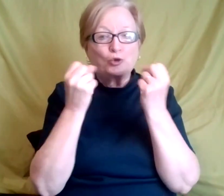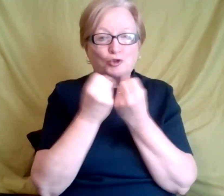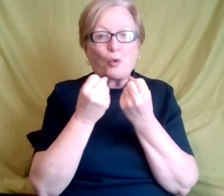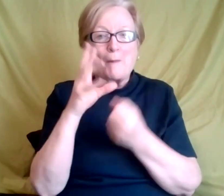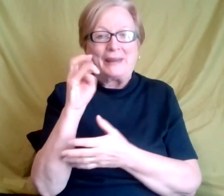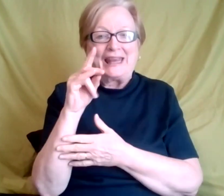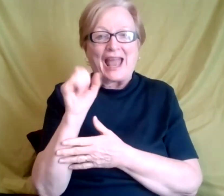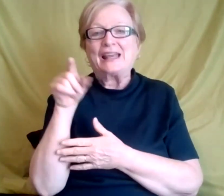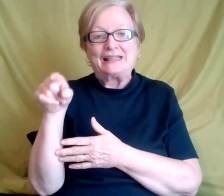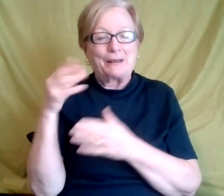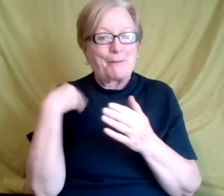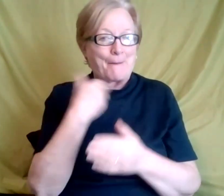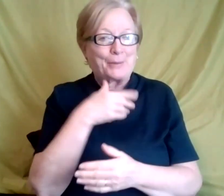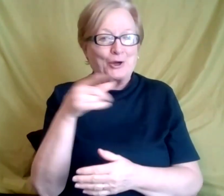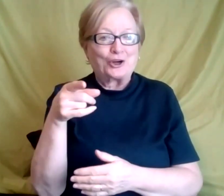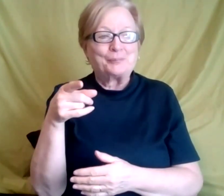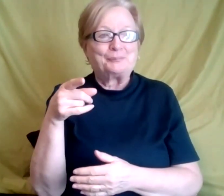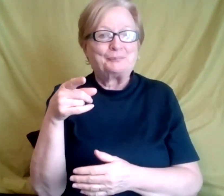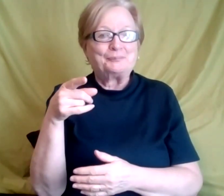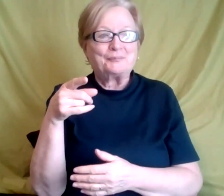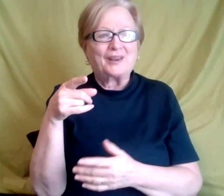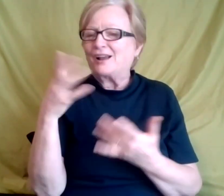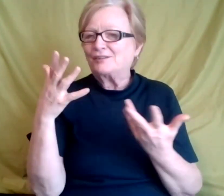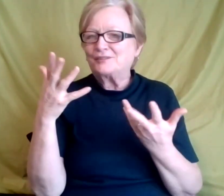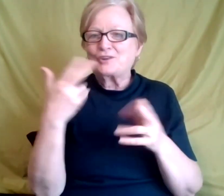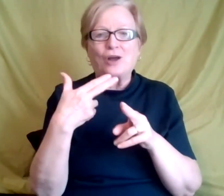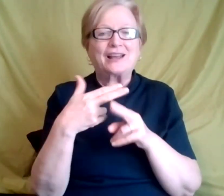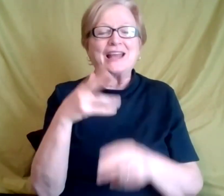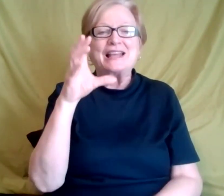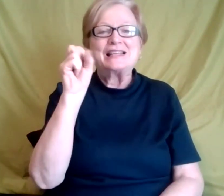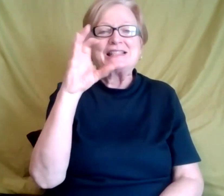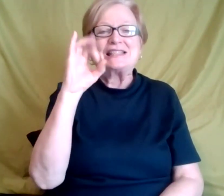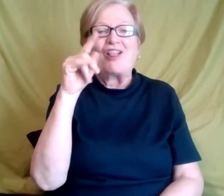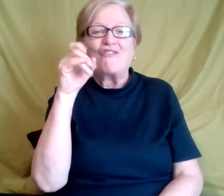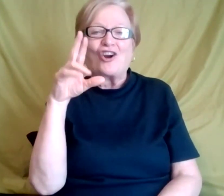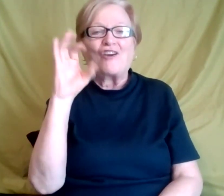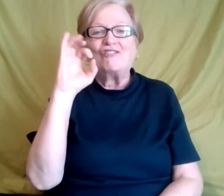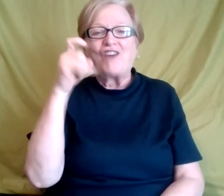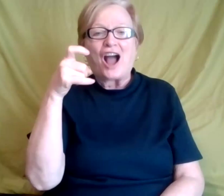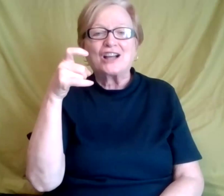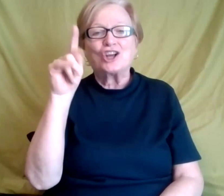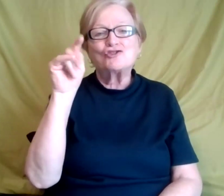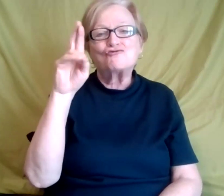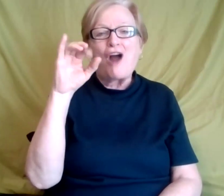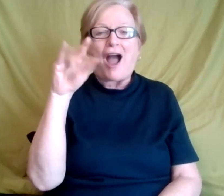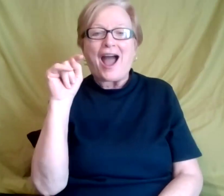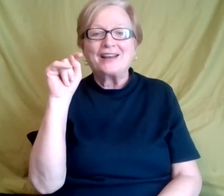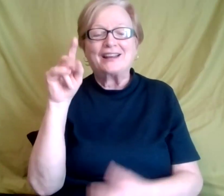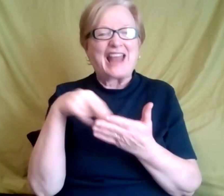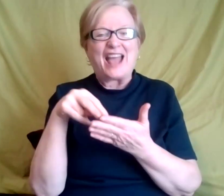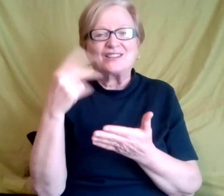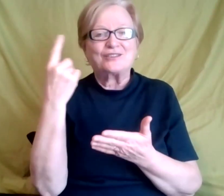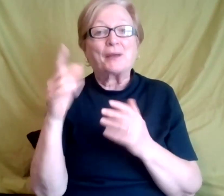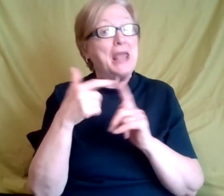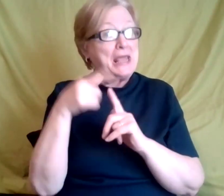he's a member of the, um, what do you call it? The silver Fox squad for those of your social media, but he has an